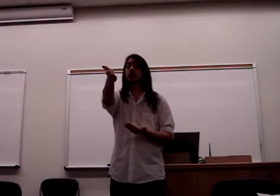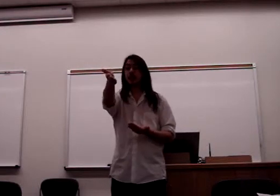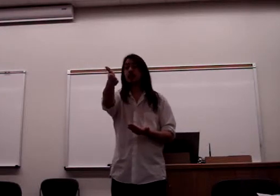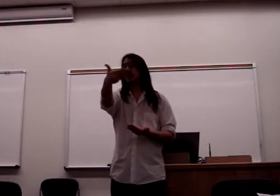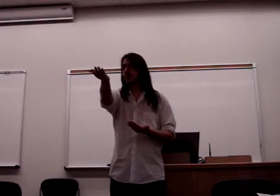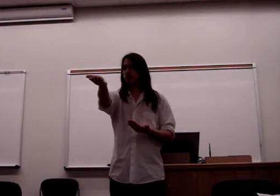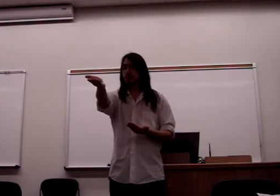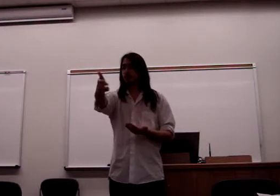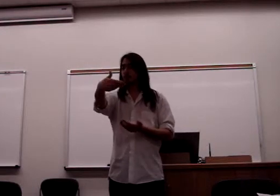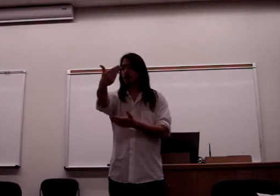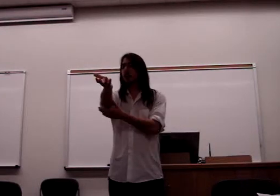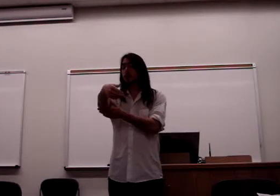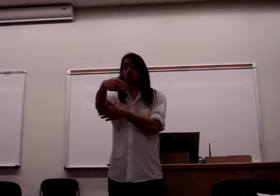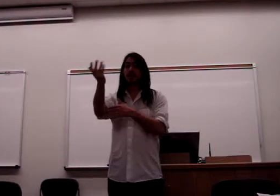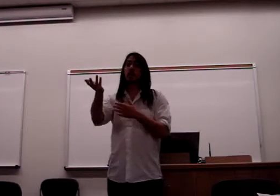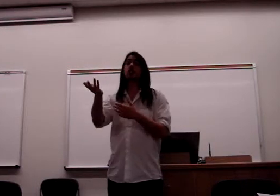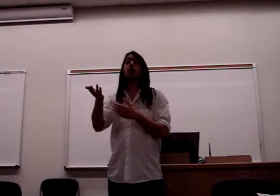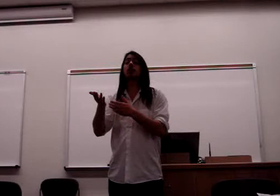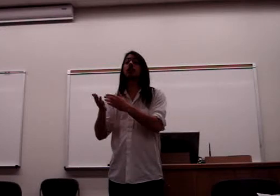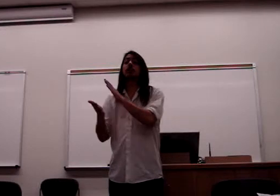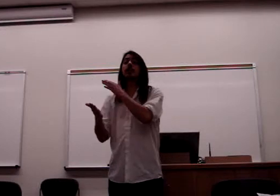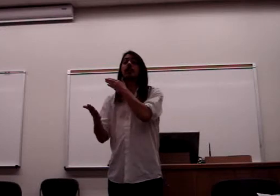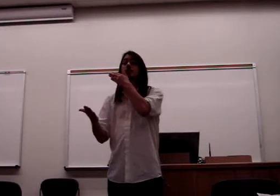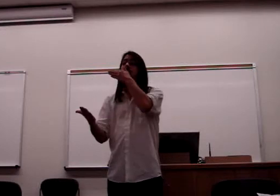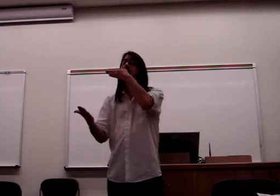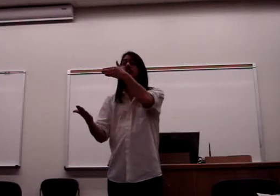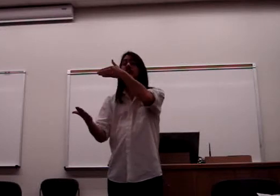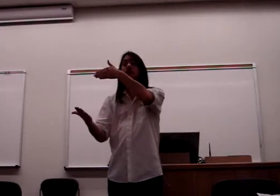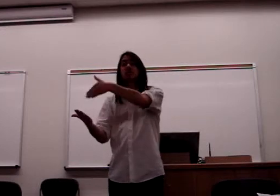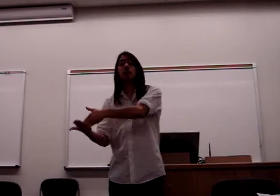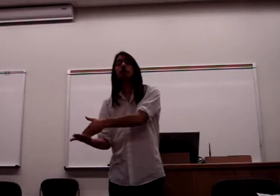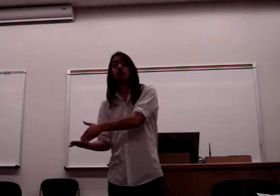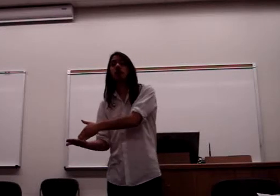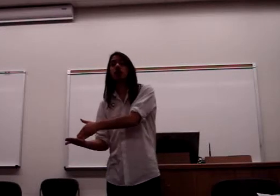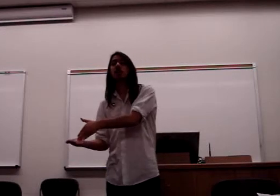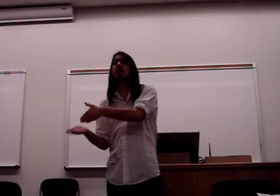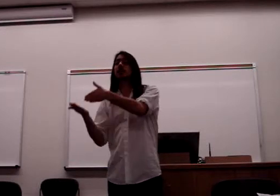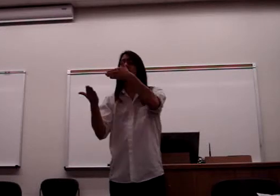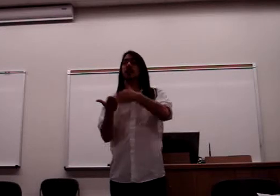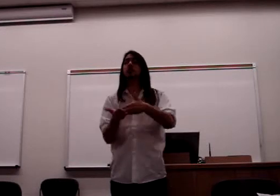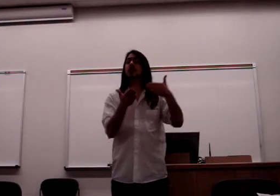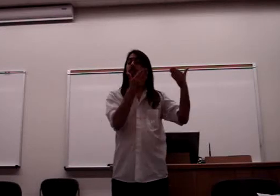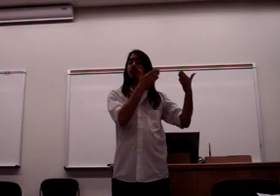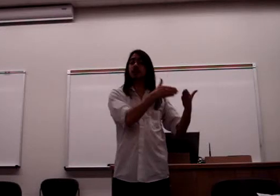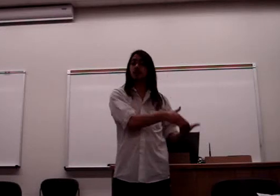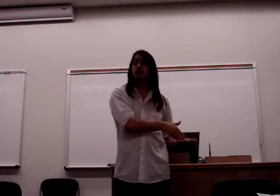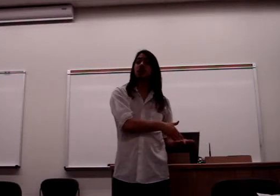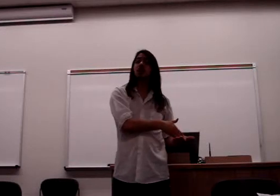Lenin, as you know and may touch on, is declaring himself the party against the Mensheviks and Kutuski,